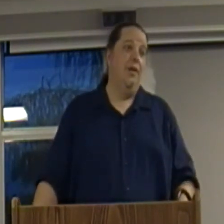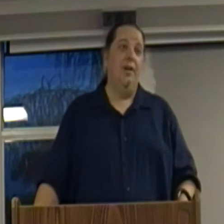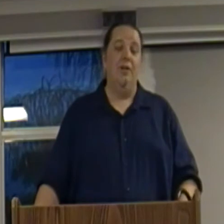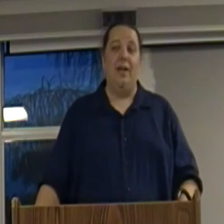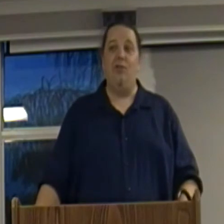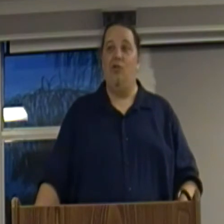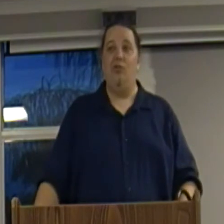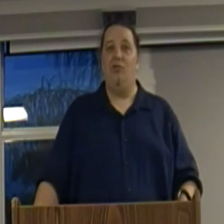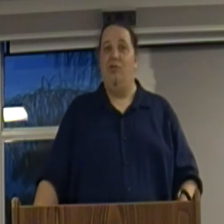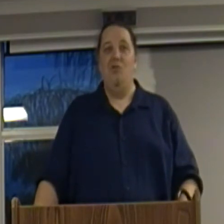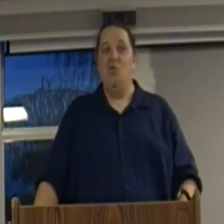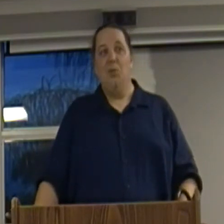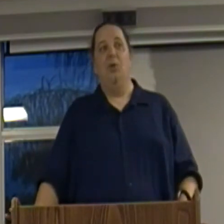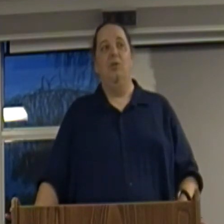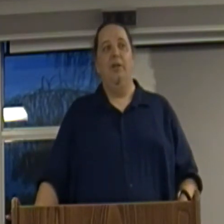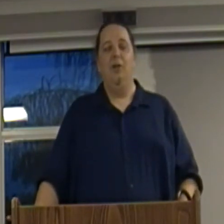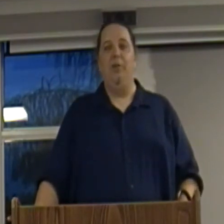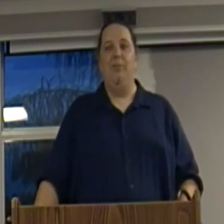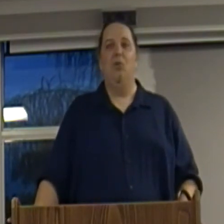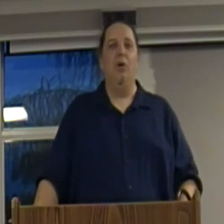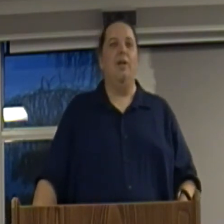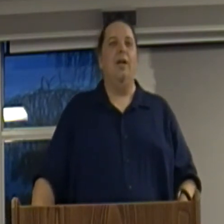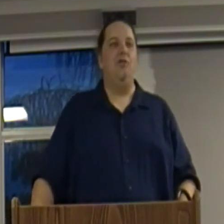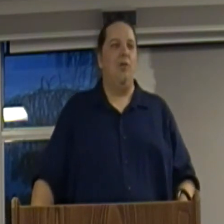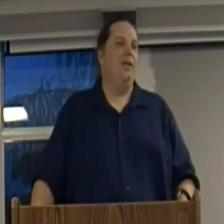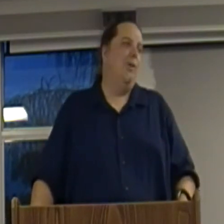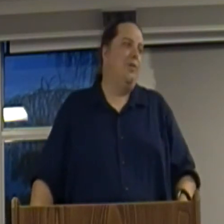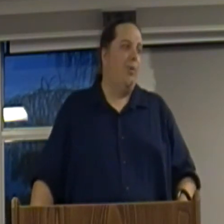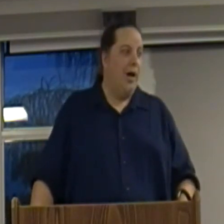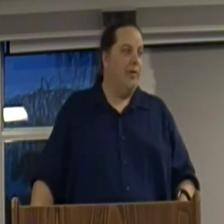You know, that's just normal, you know, people organize and try and get what they want.